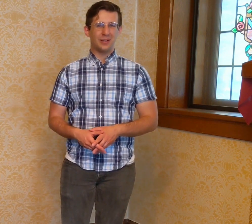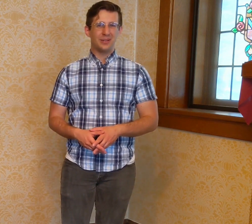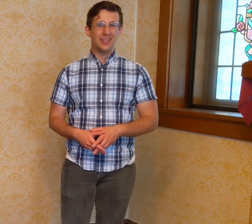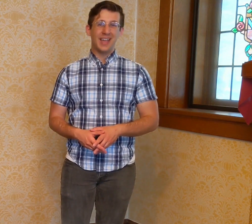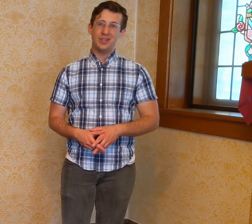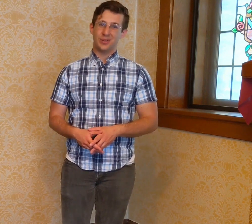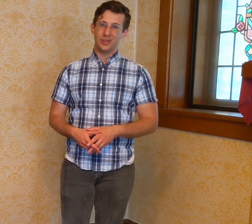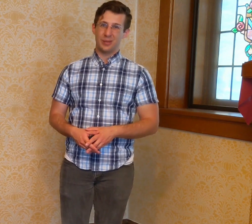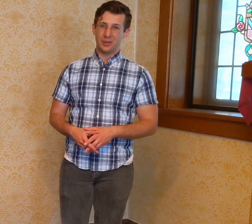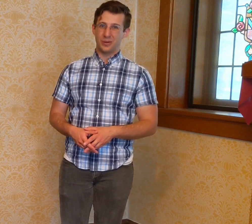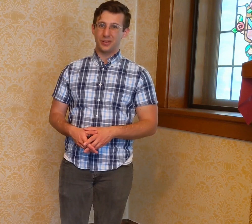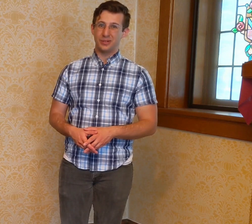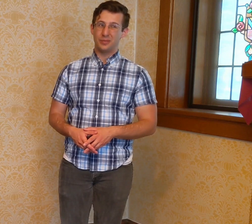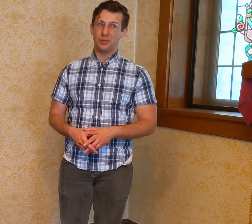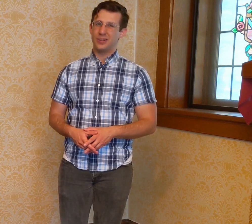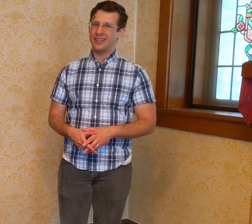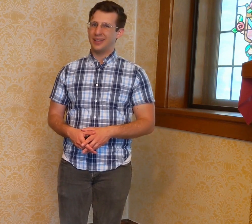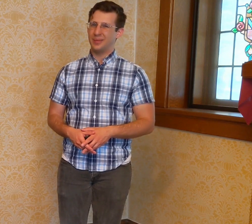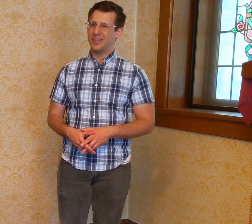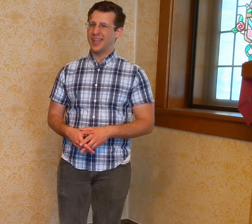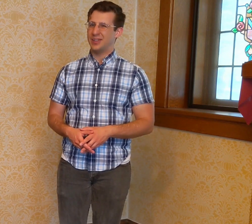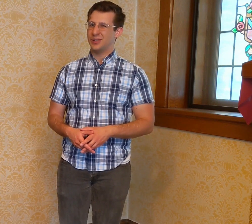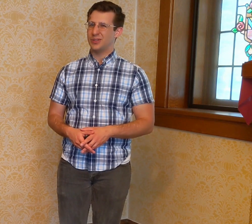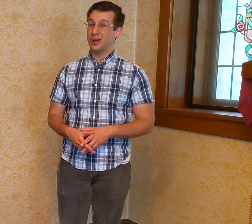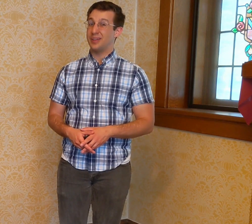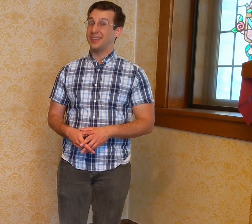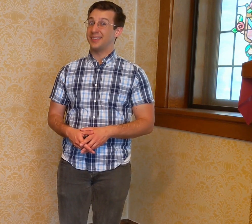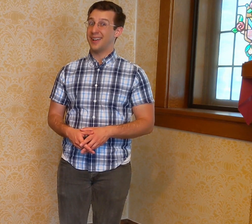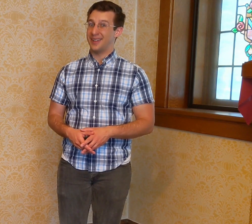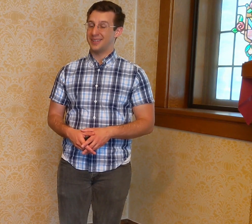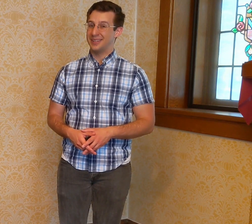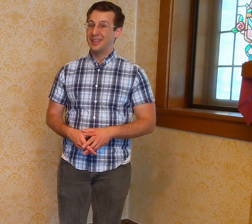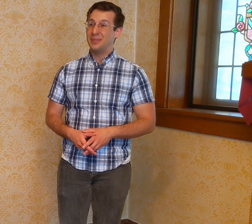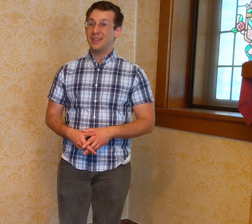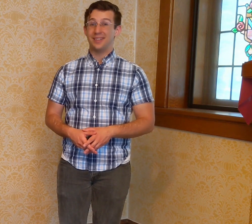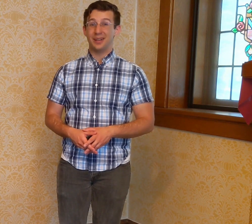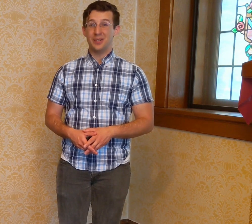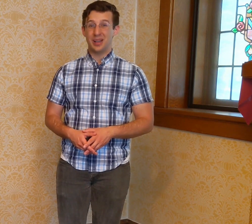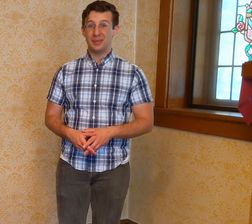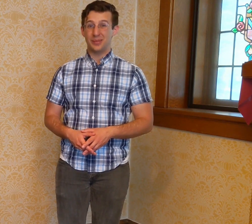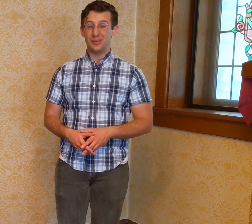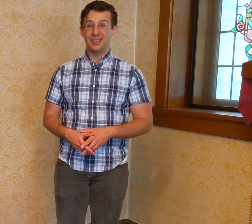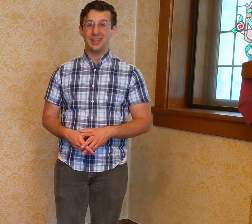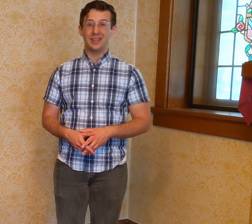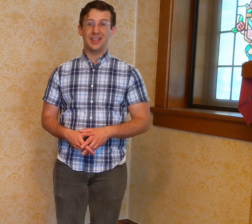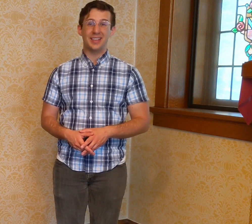the angel's job in the world or really what the angel's job is not. Because sometimes we think that the